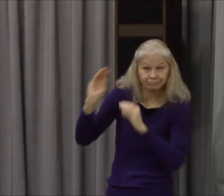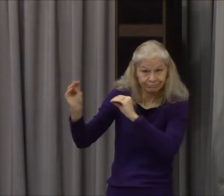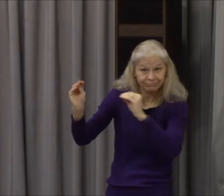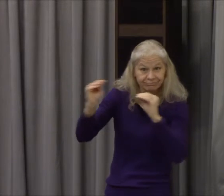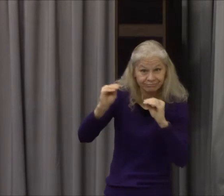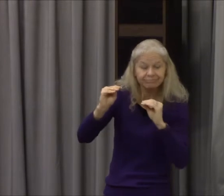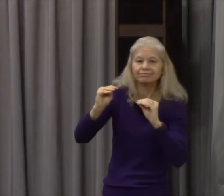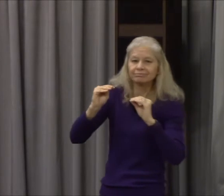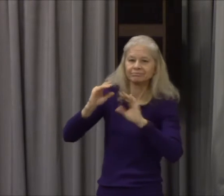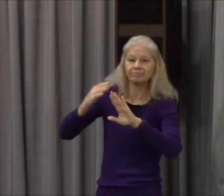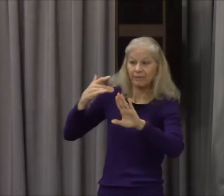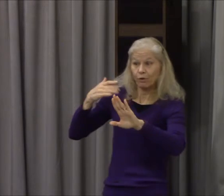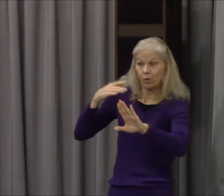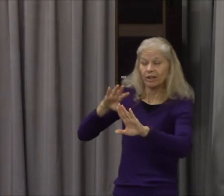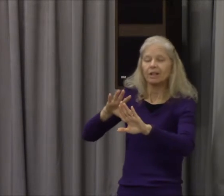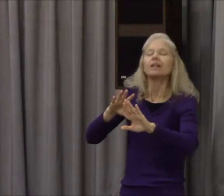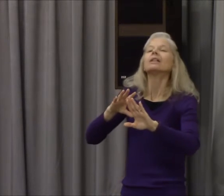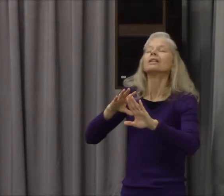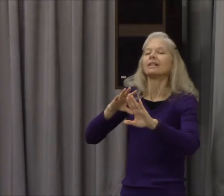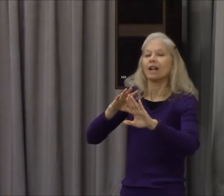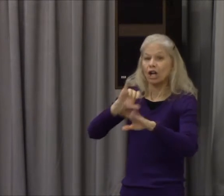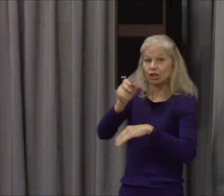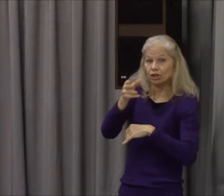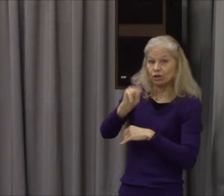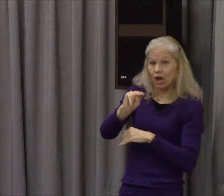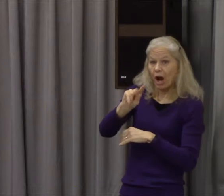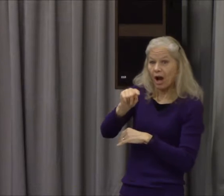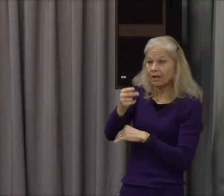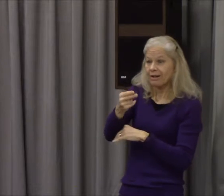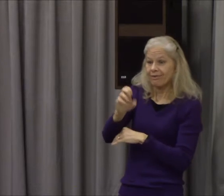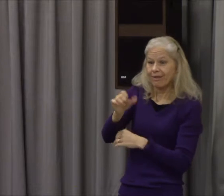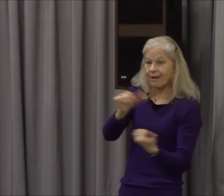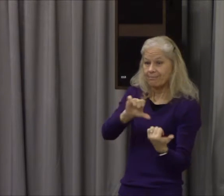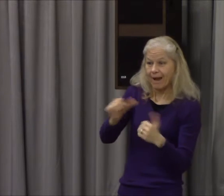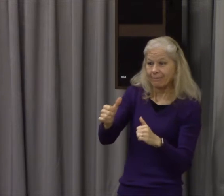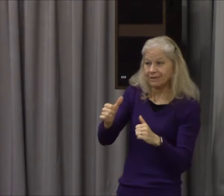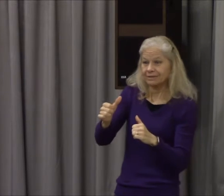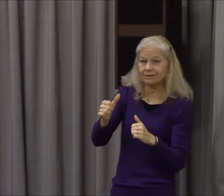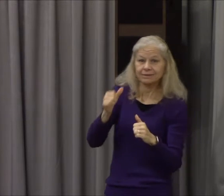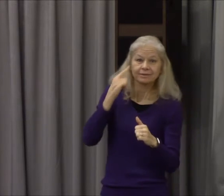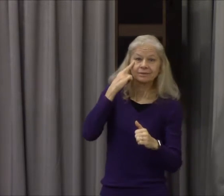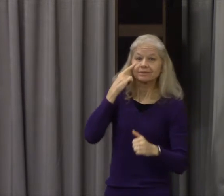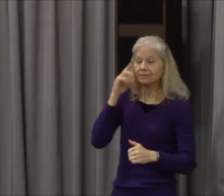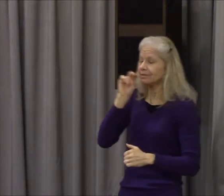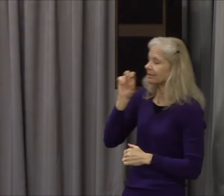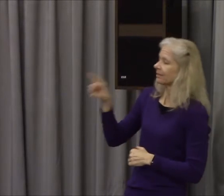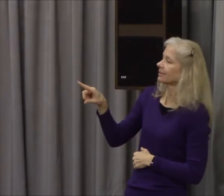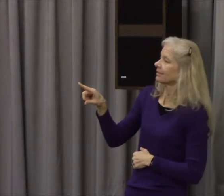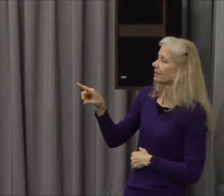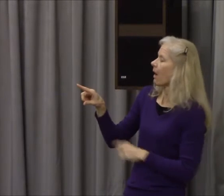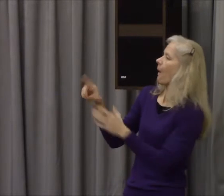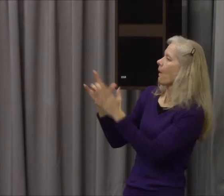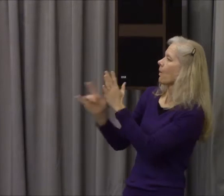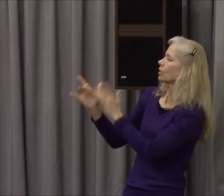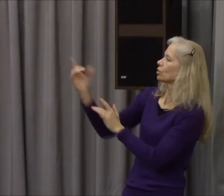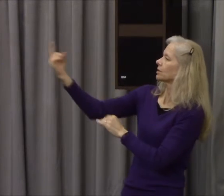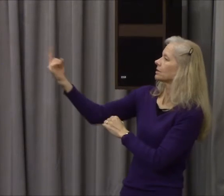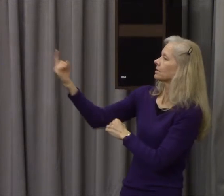be saved for I am God and there is none else there is only one savior and that's God by the way he became a man